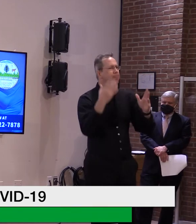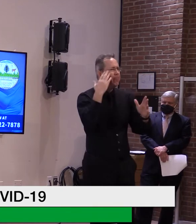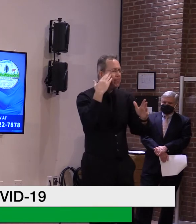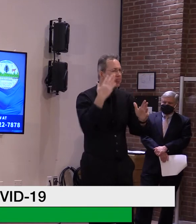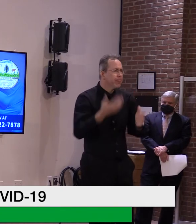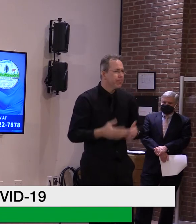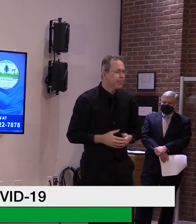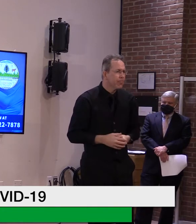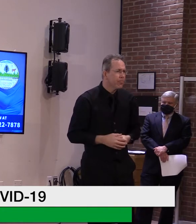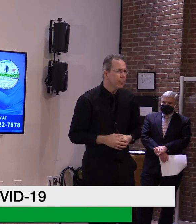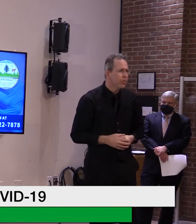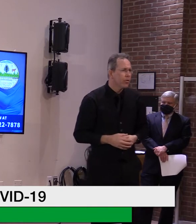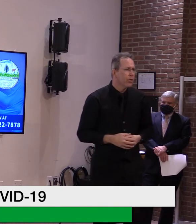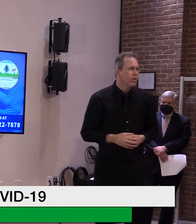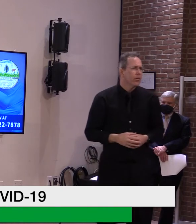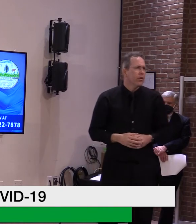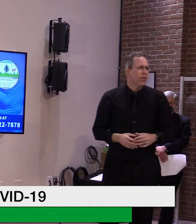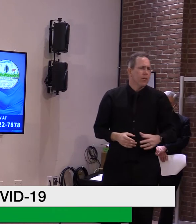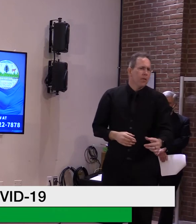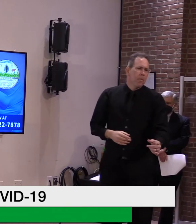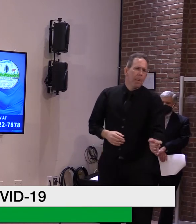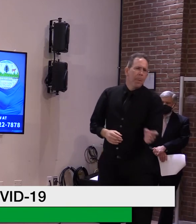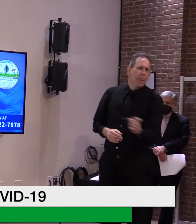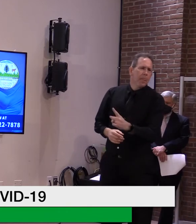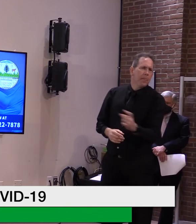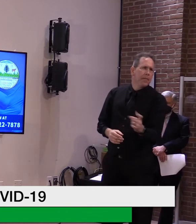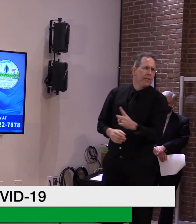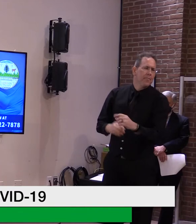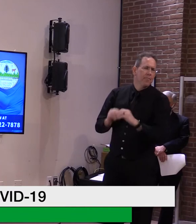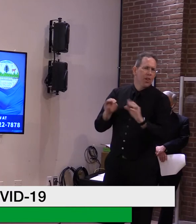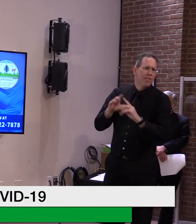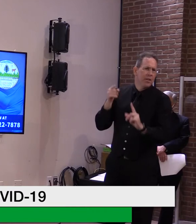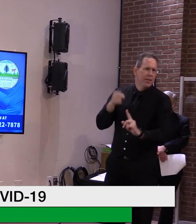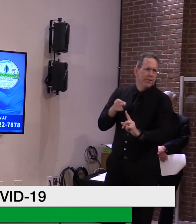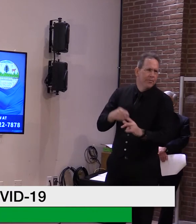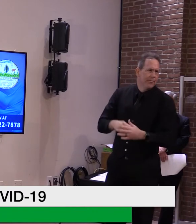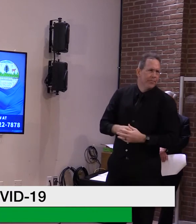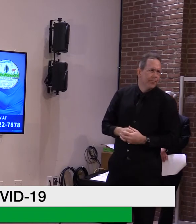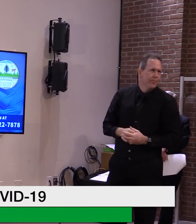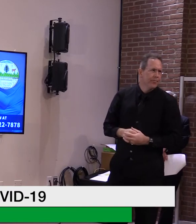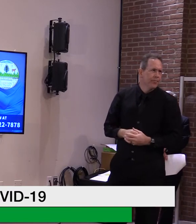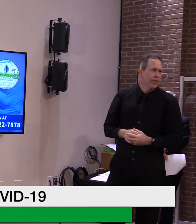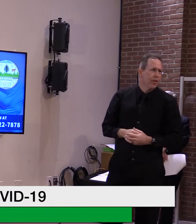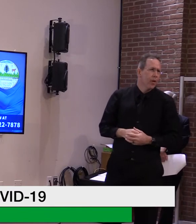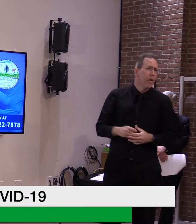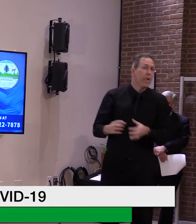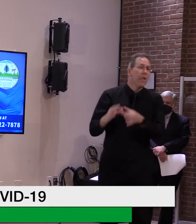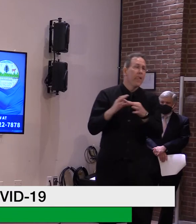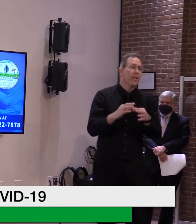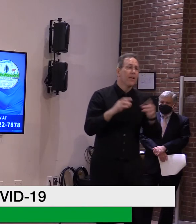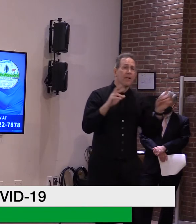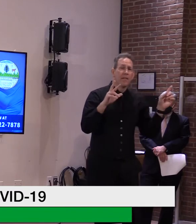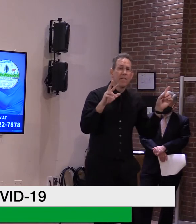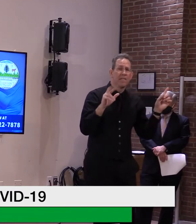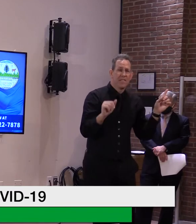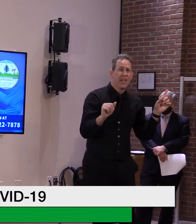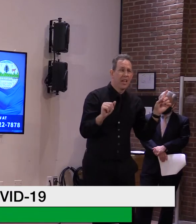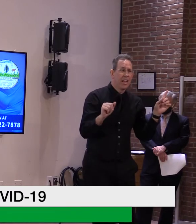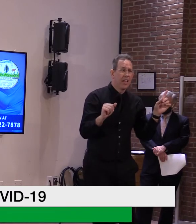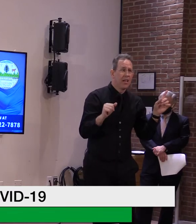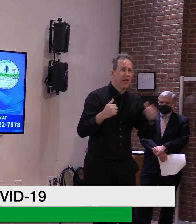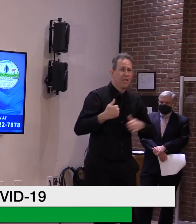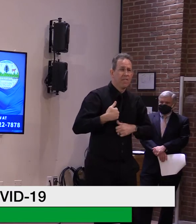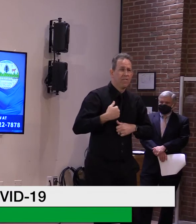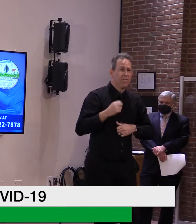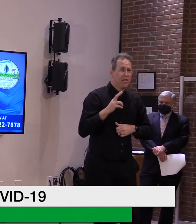And, and just to be clear on the, the relations with the VA, is there going to be ongoing, regular, daily